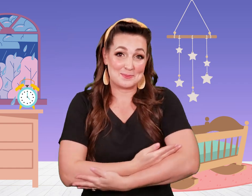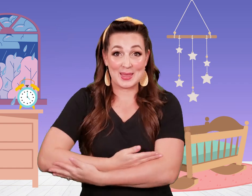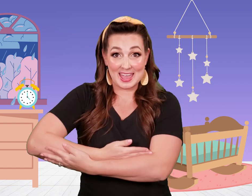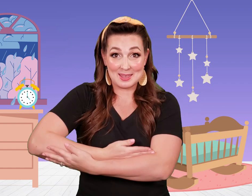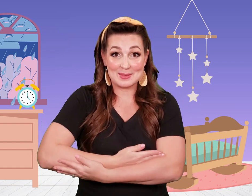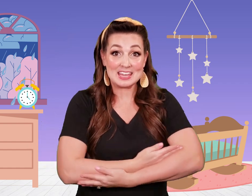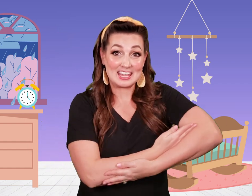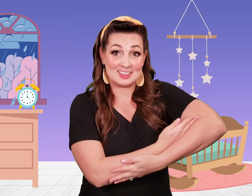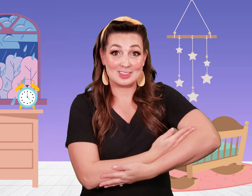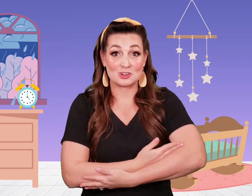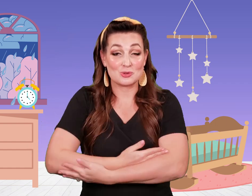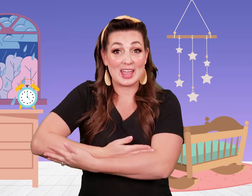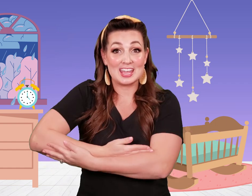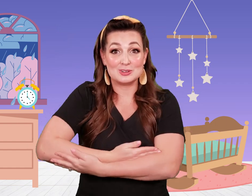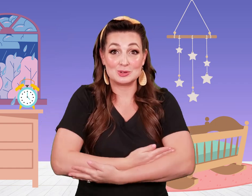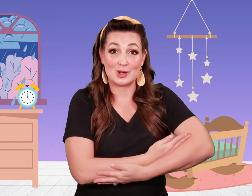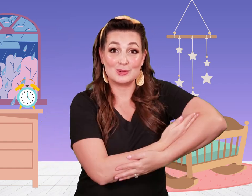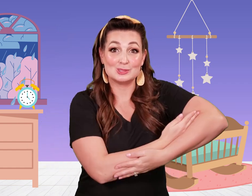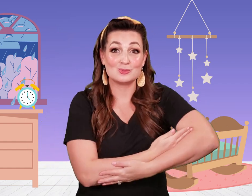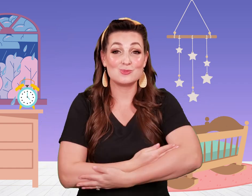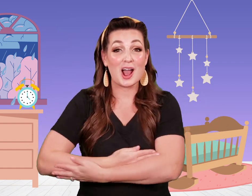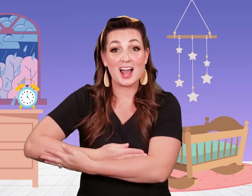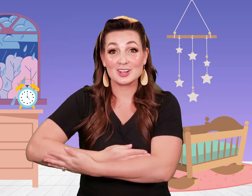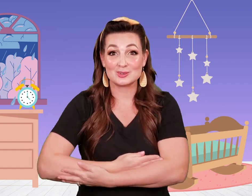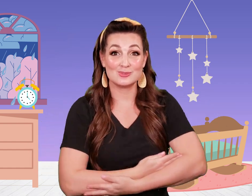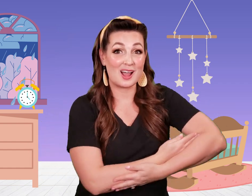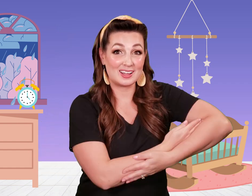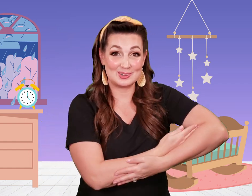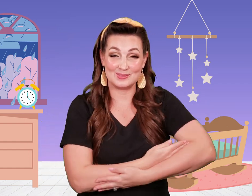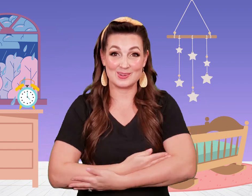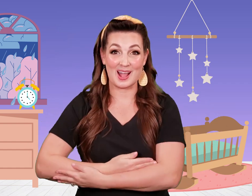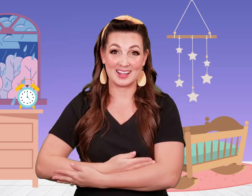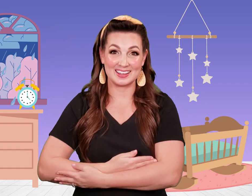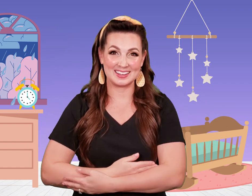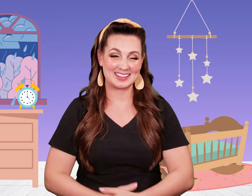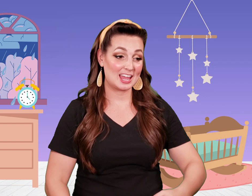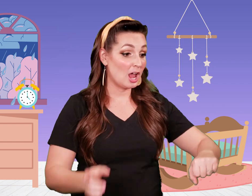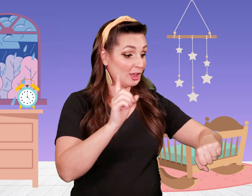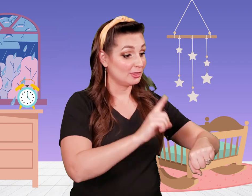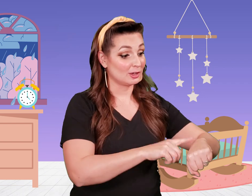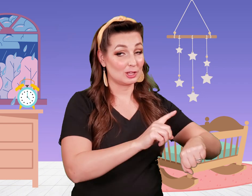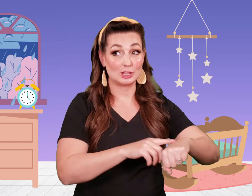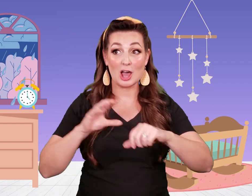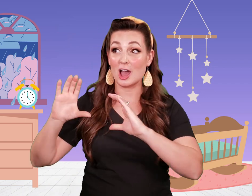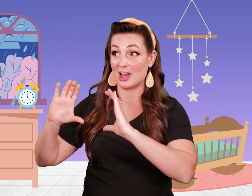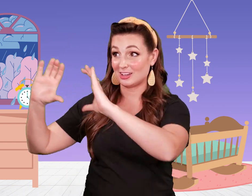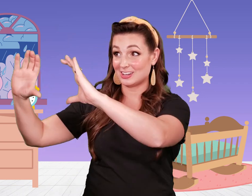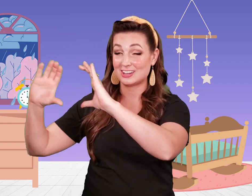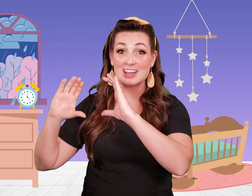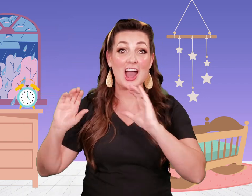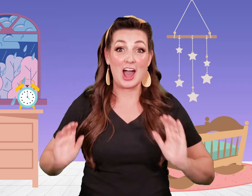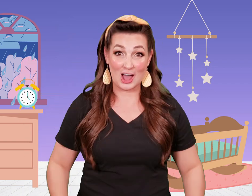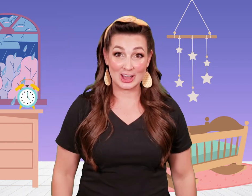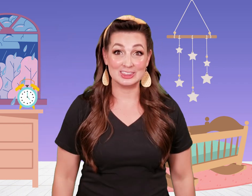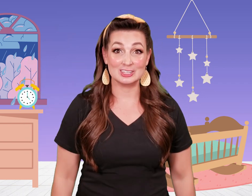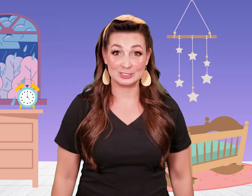baby in the cradle goes rock rock rock the clock on the